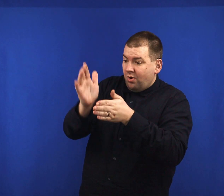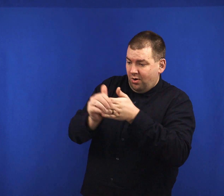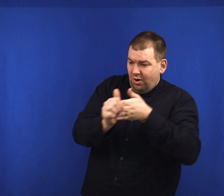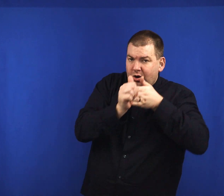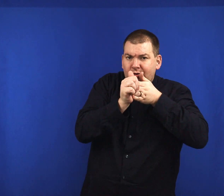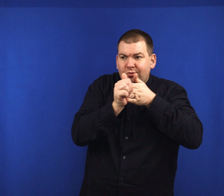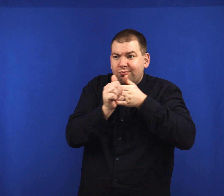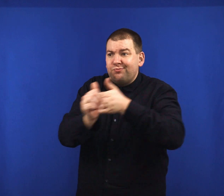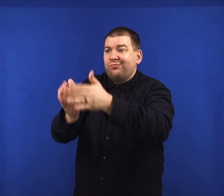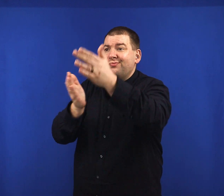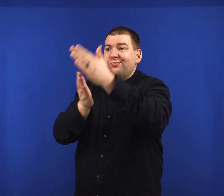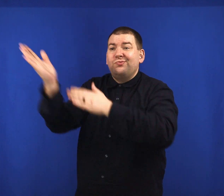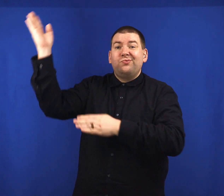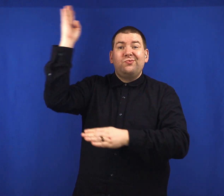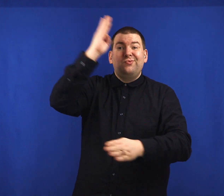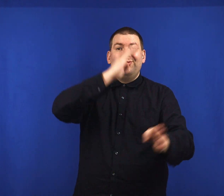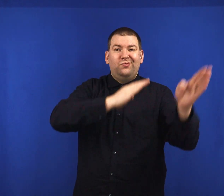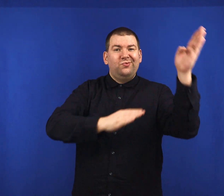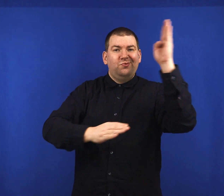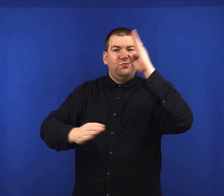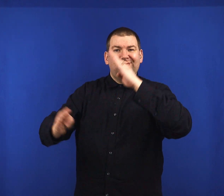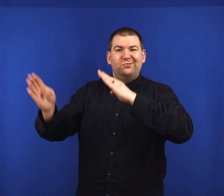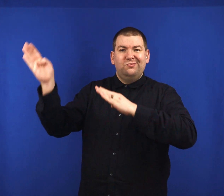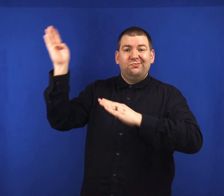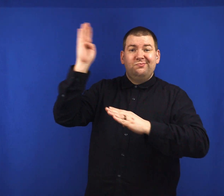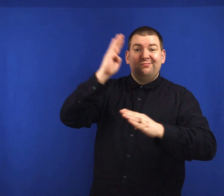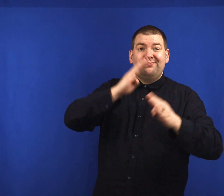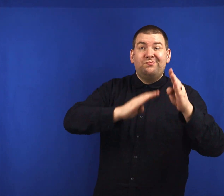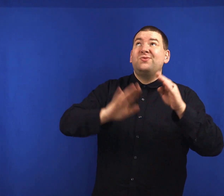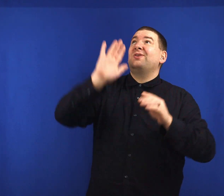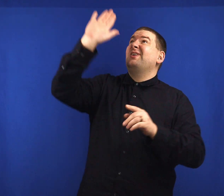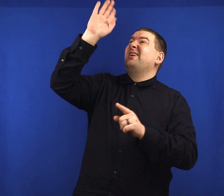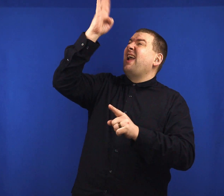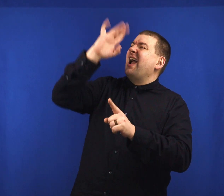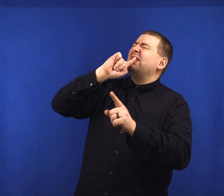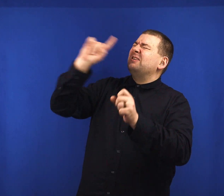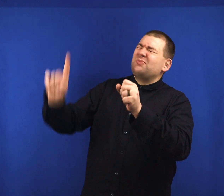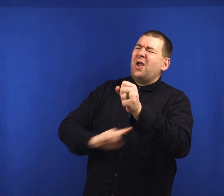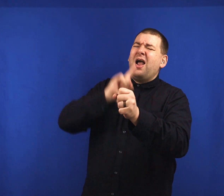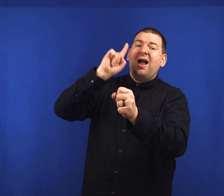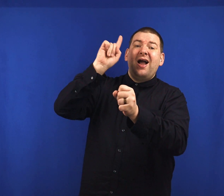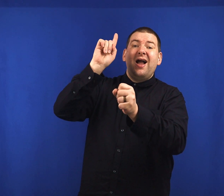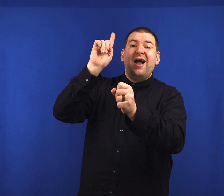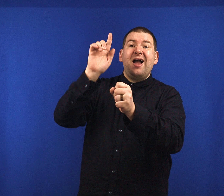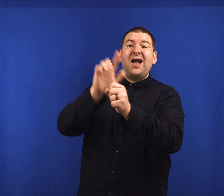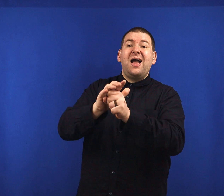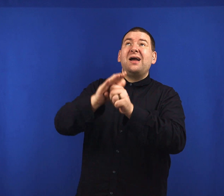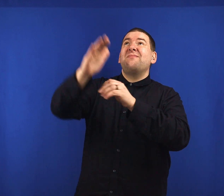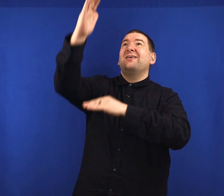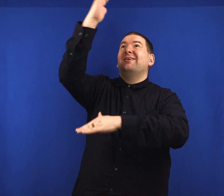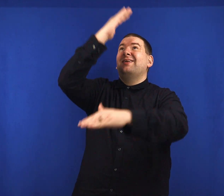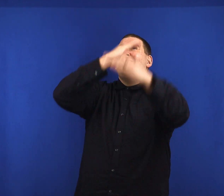see you through to that bright mansion there.